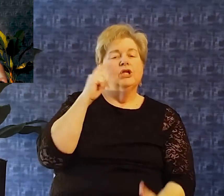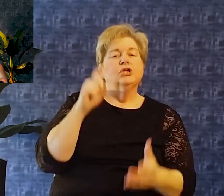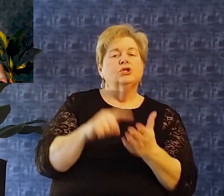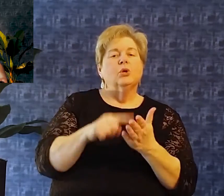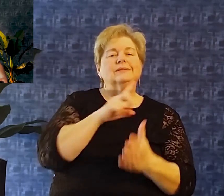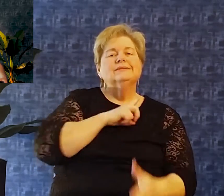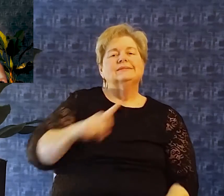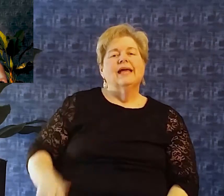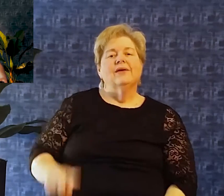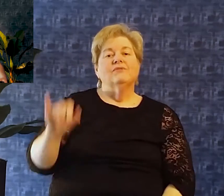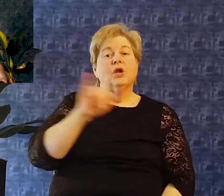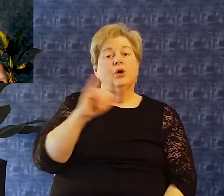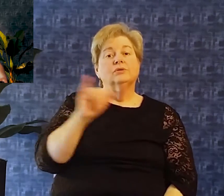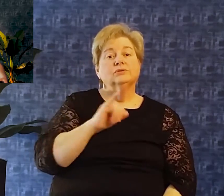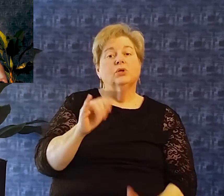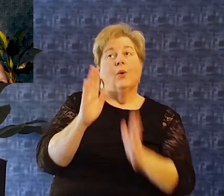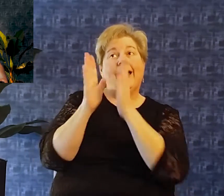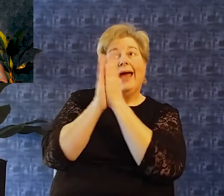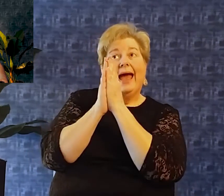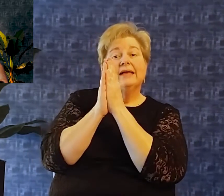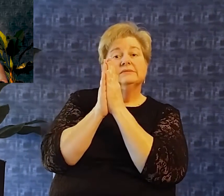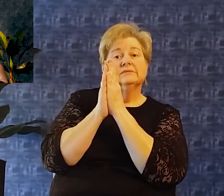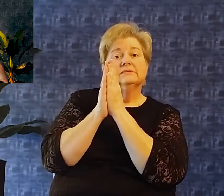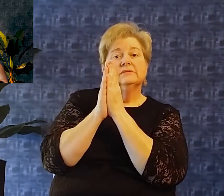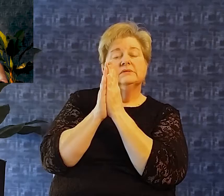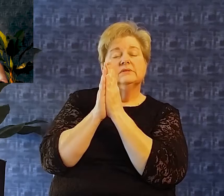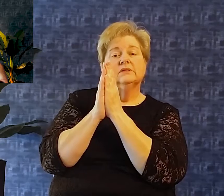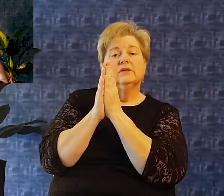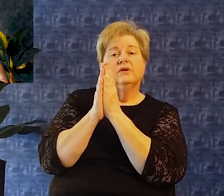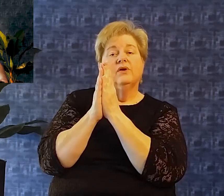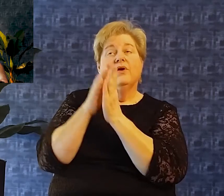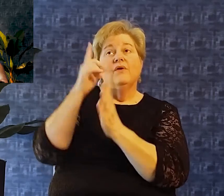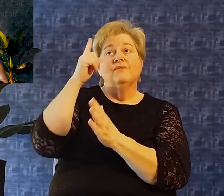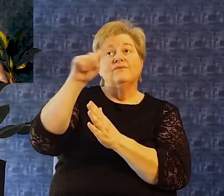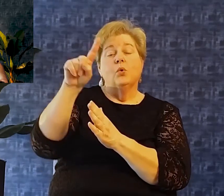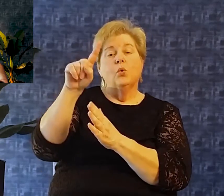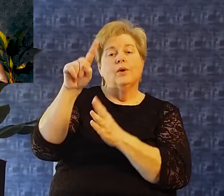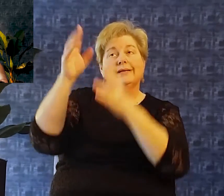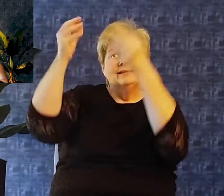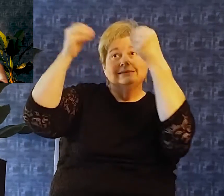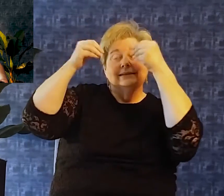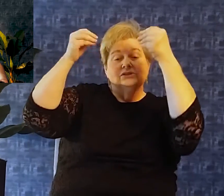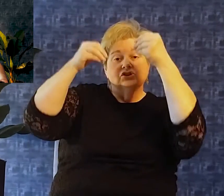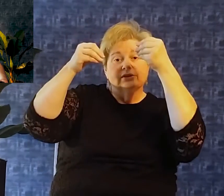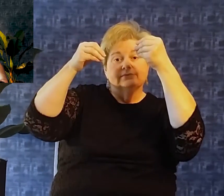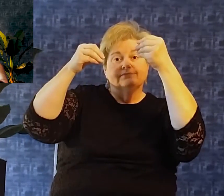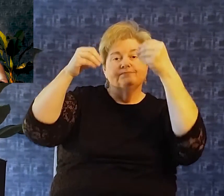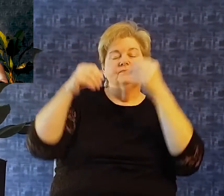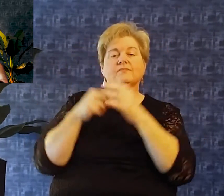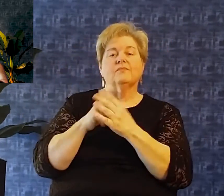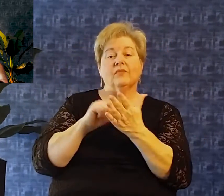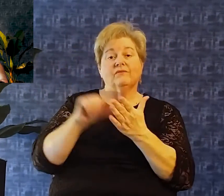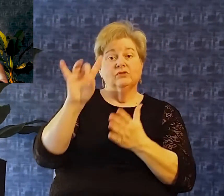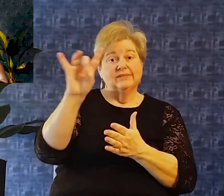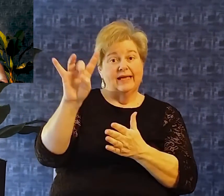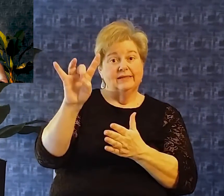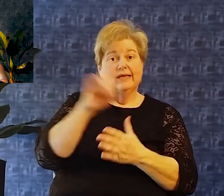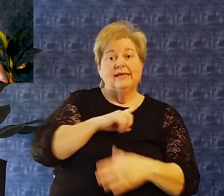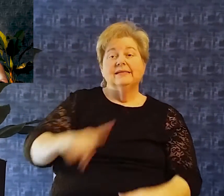I want you to notice that david also makes a petition uh for instruction Notice